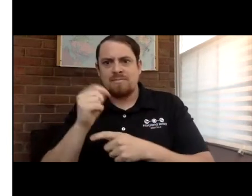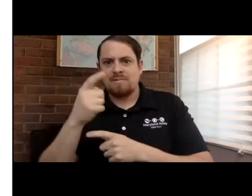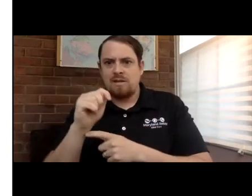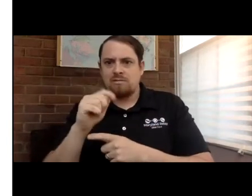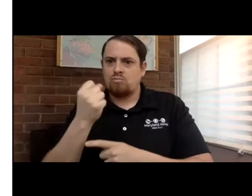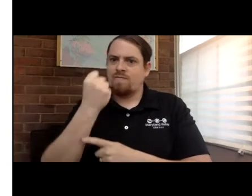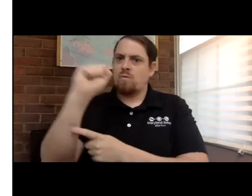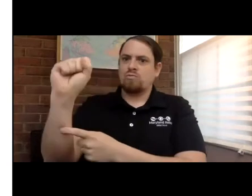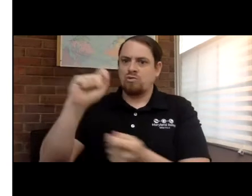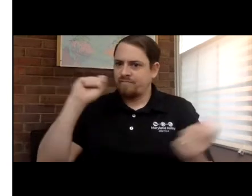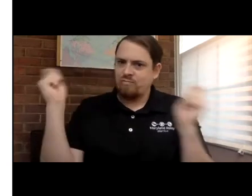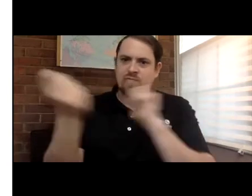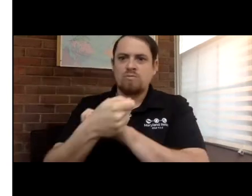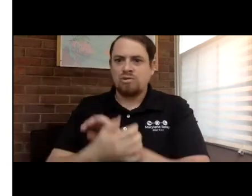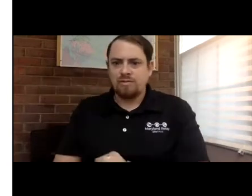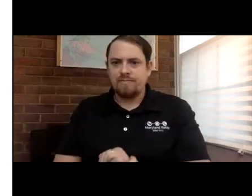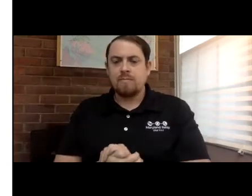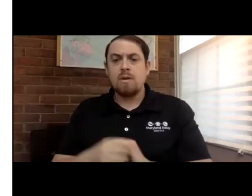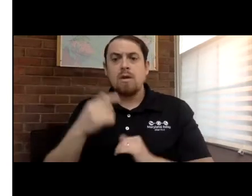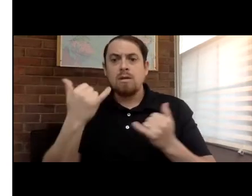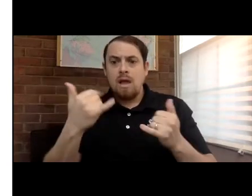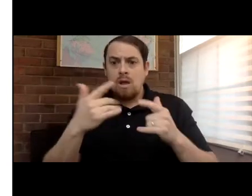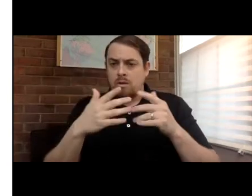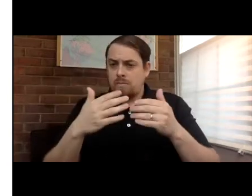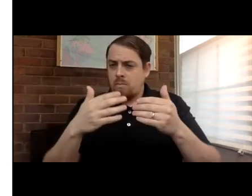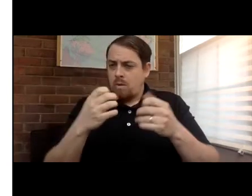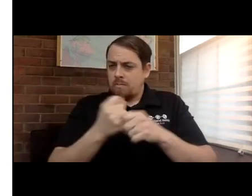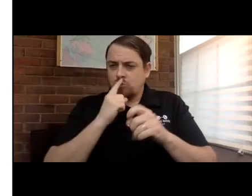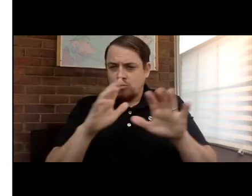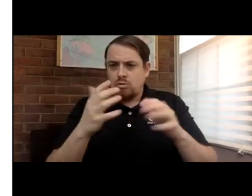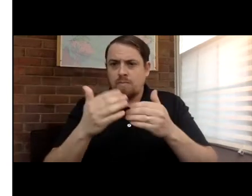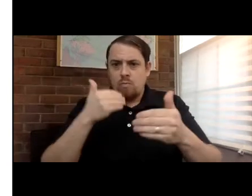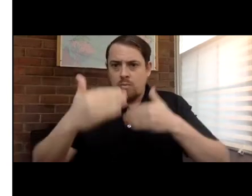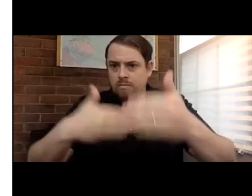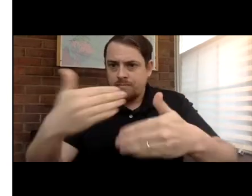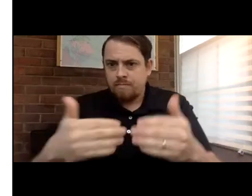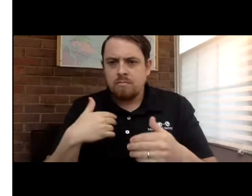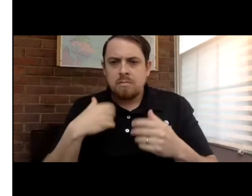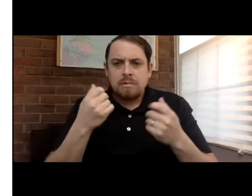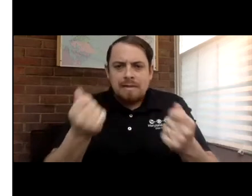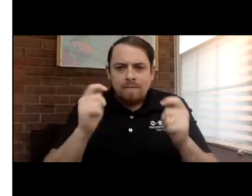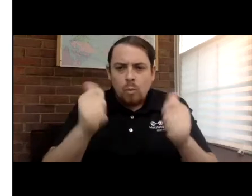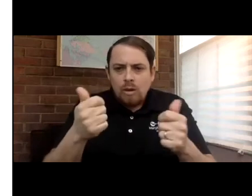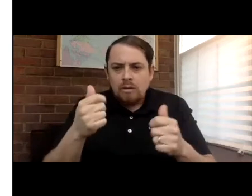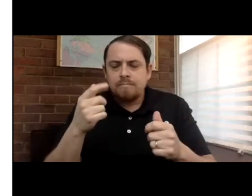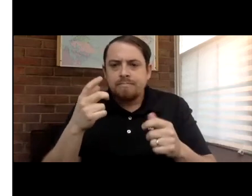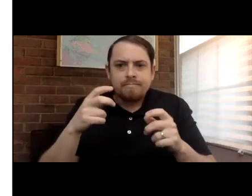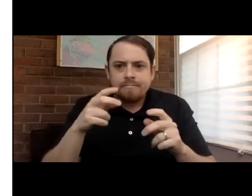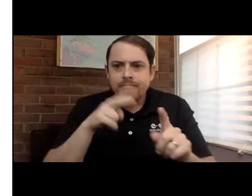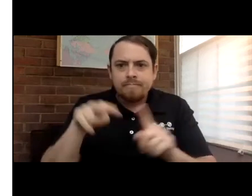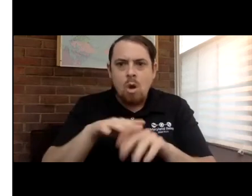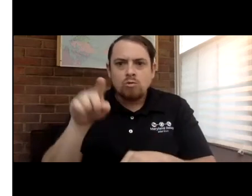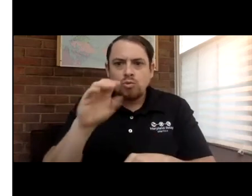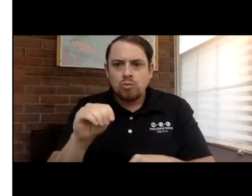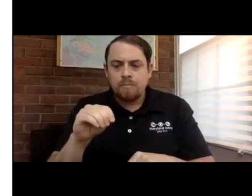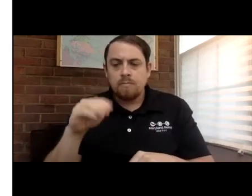Now, when we're talking about RTT, real-time text, and what we're coining the real-time text revolution, before we move forward,